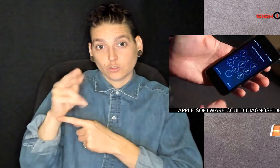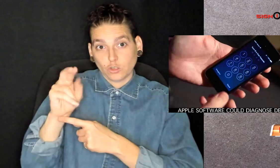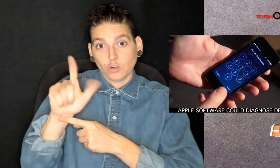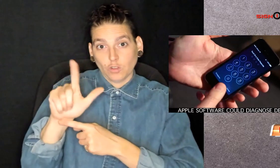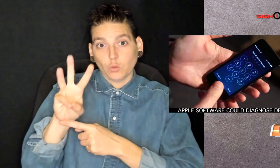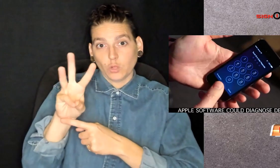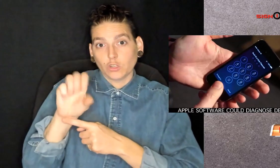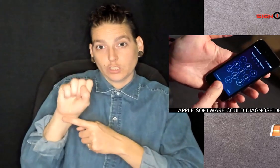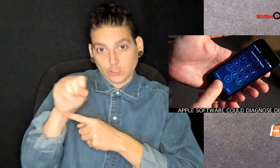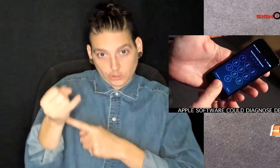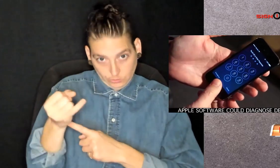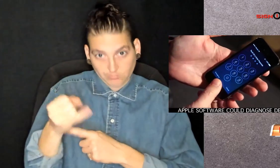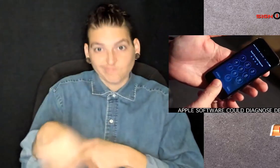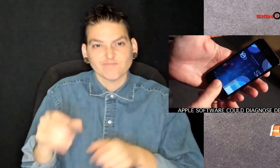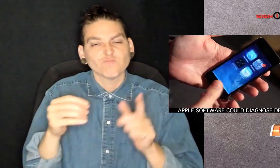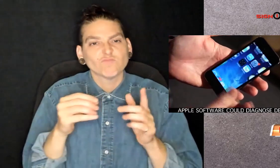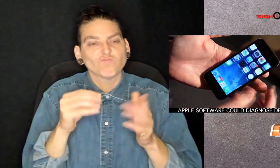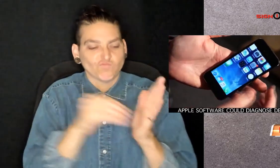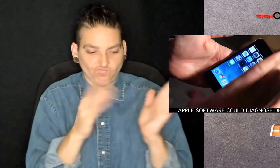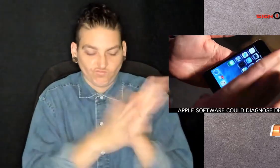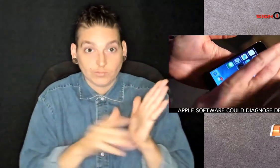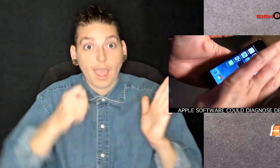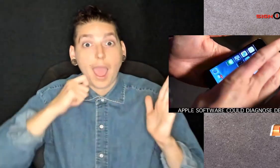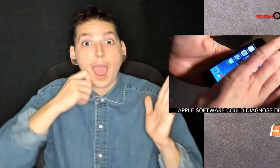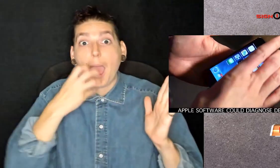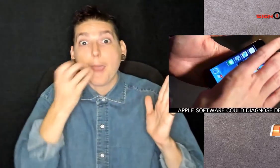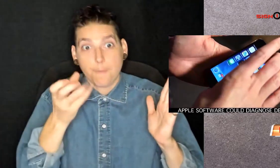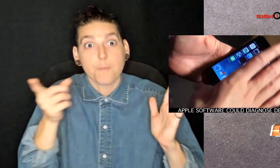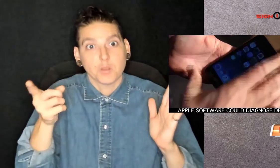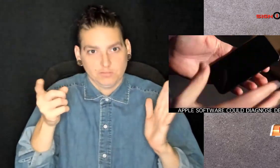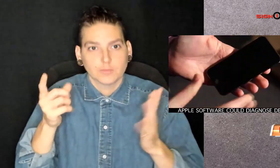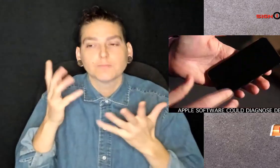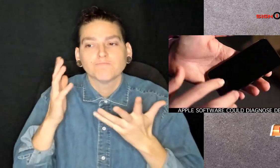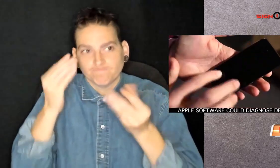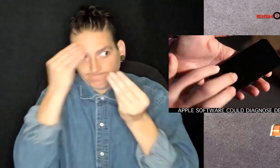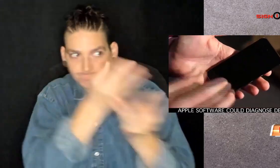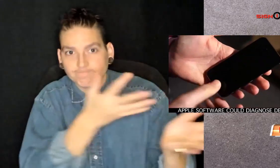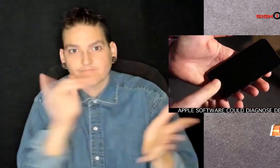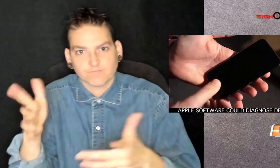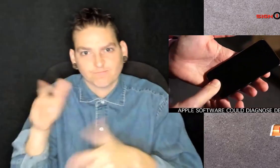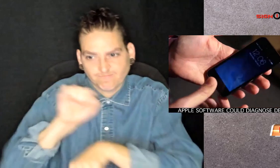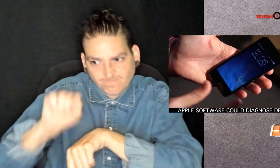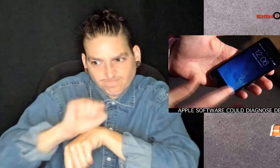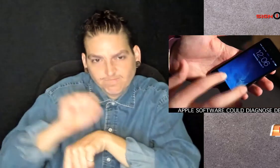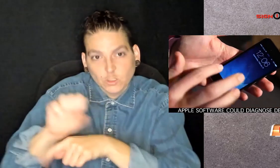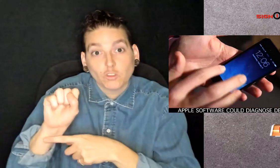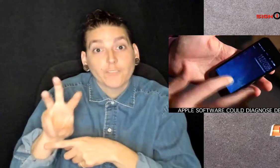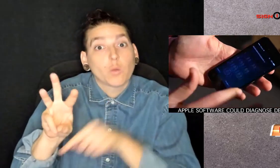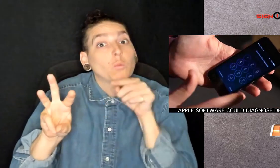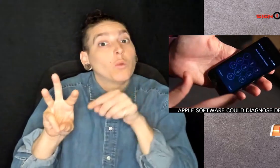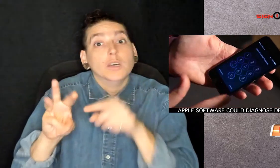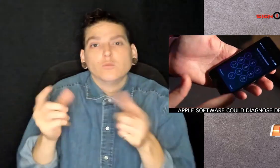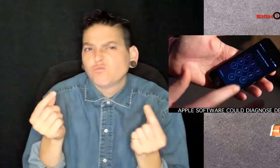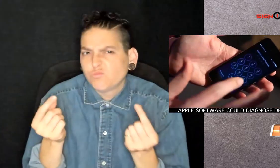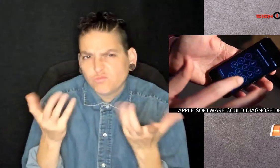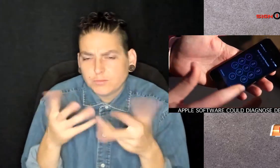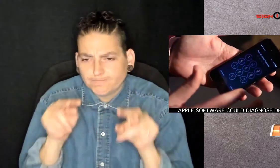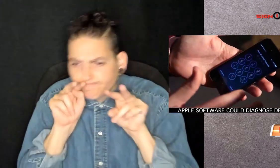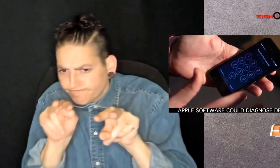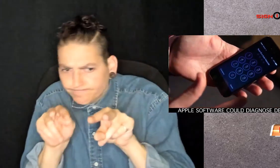According to a Wall Street Journal report, Apple is reportedly working on software that looks at users'